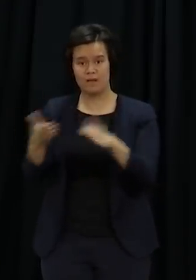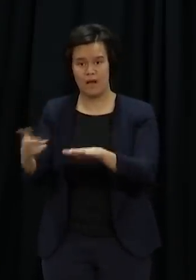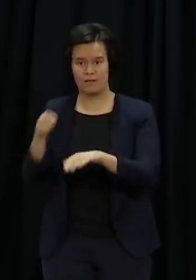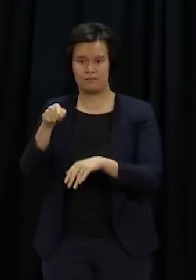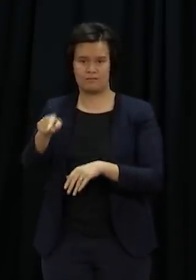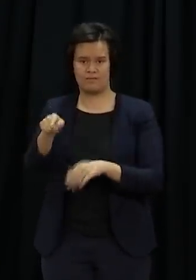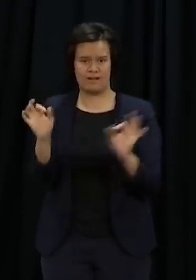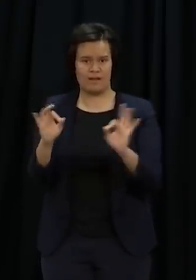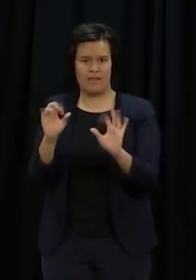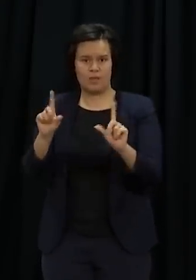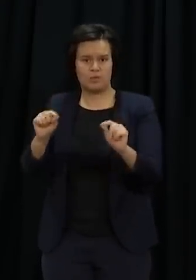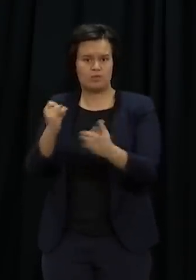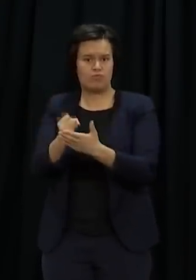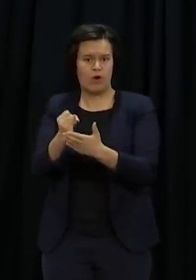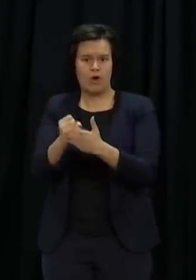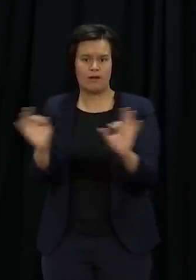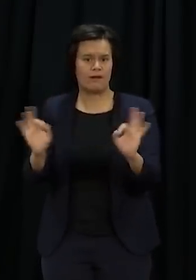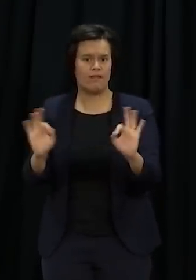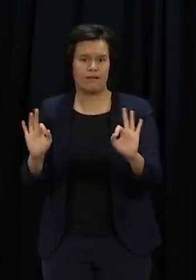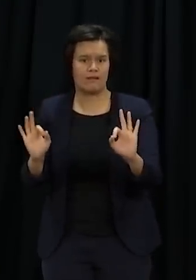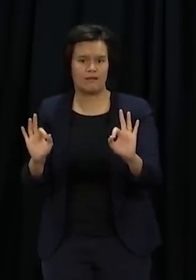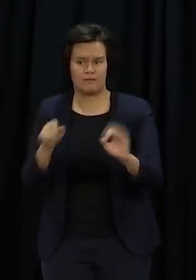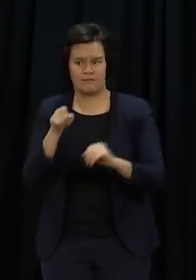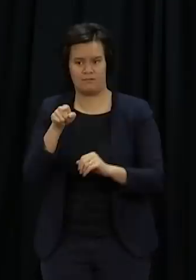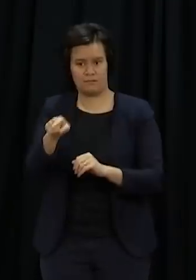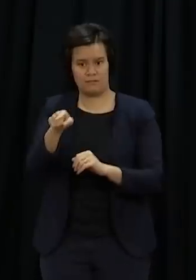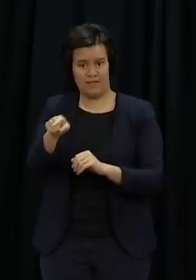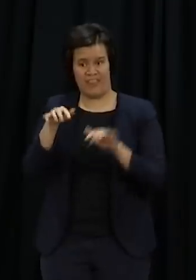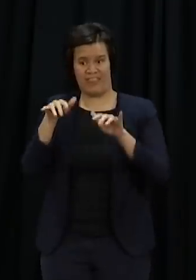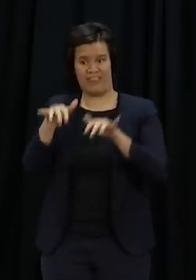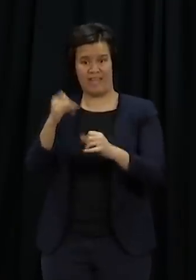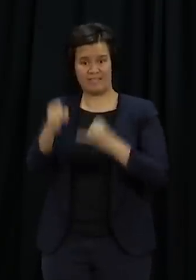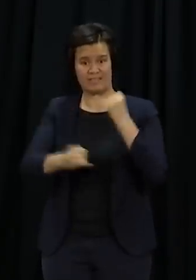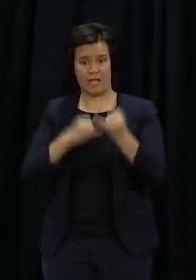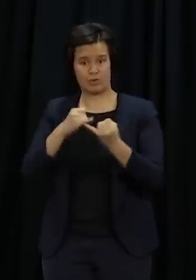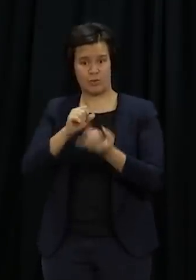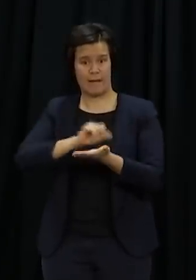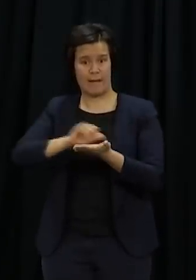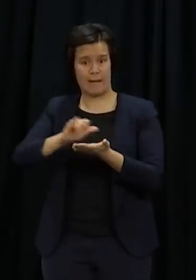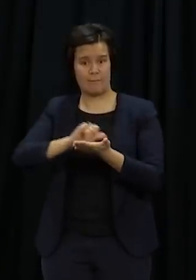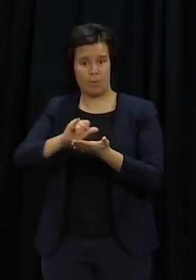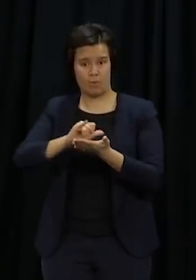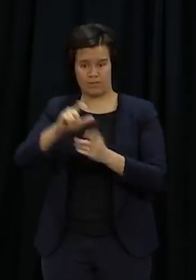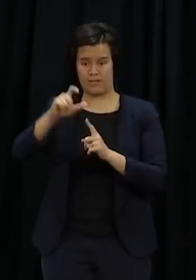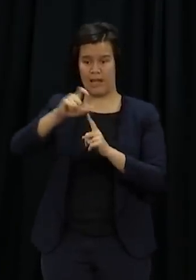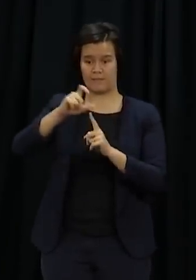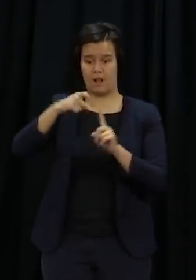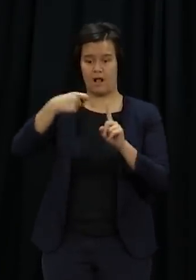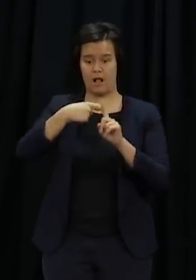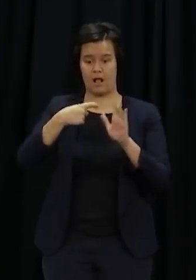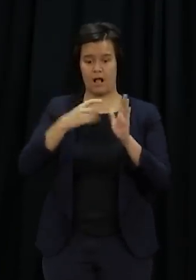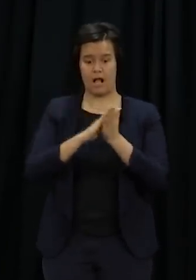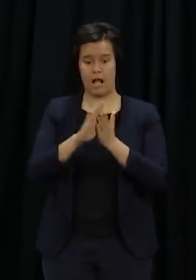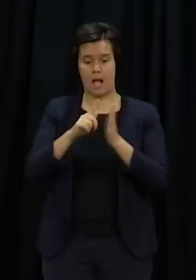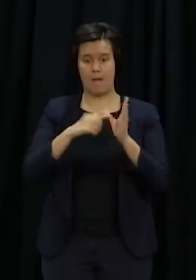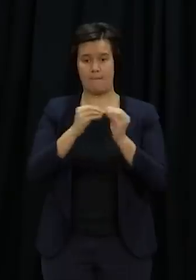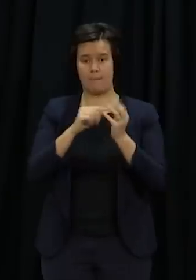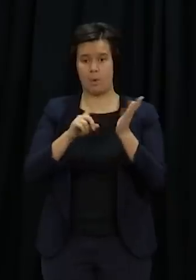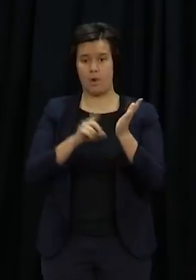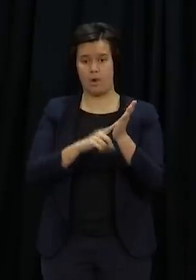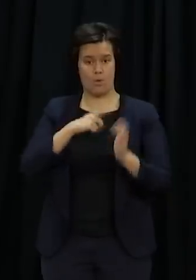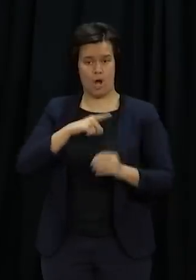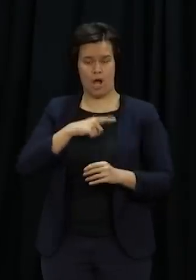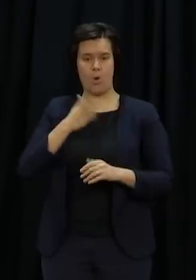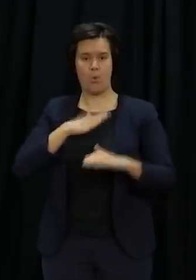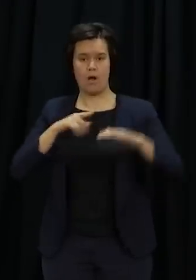safety. I can confirm that no New Zealand Defence Force personnel were in Kabul at the time of the explosions